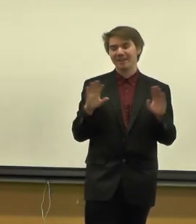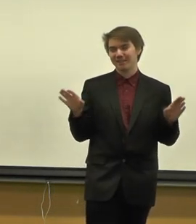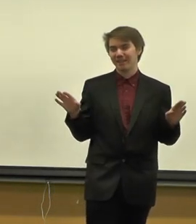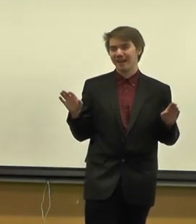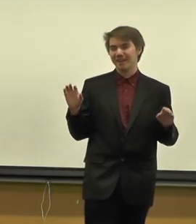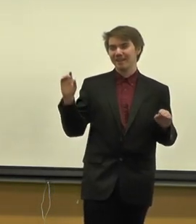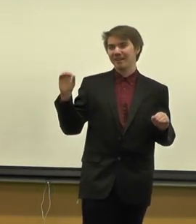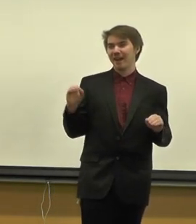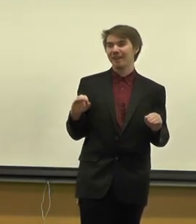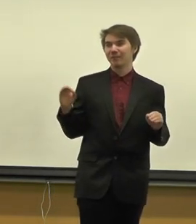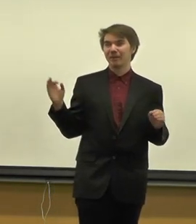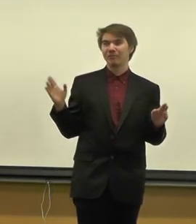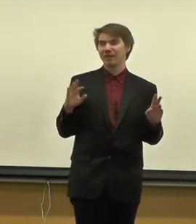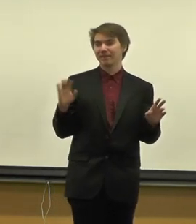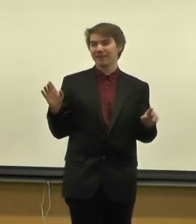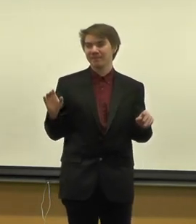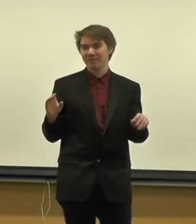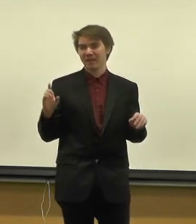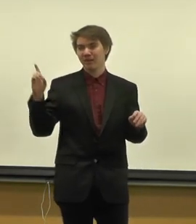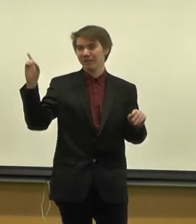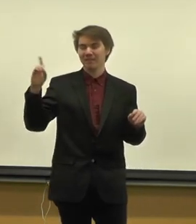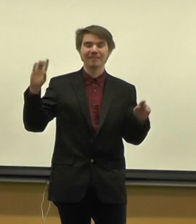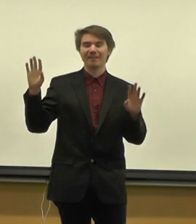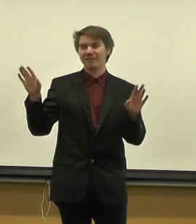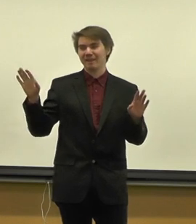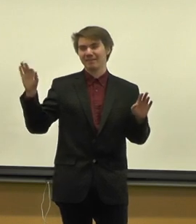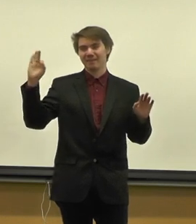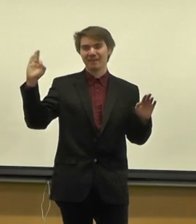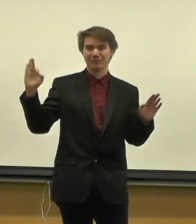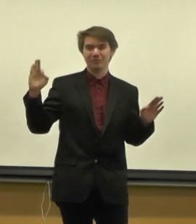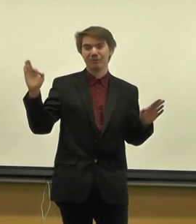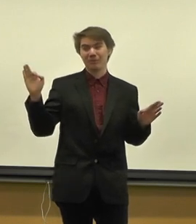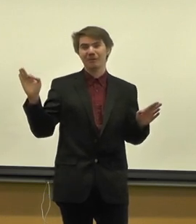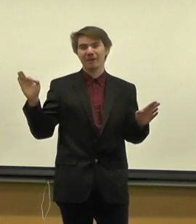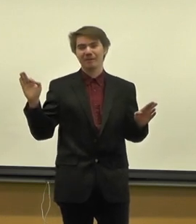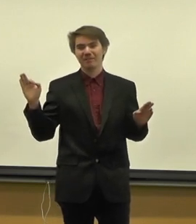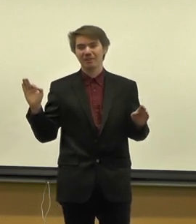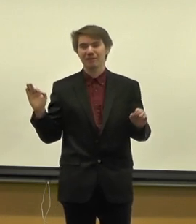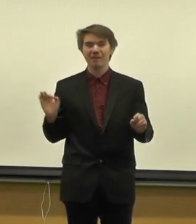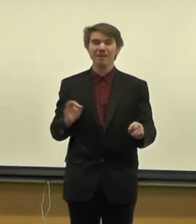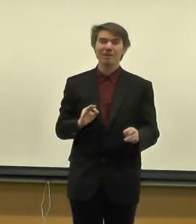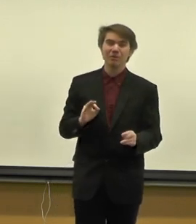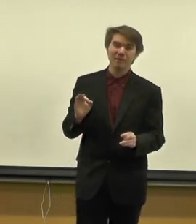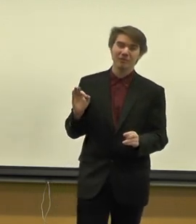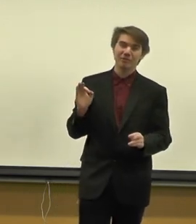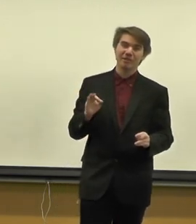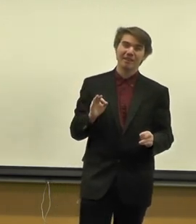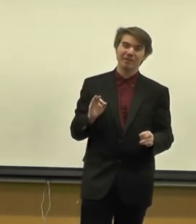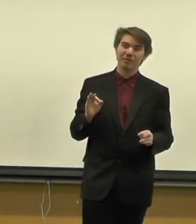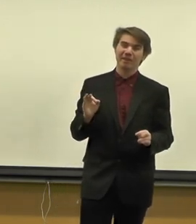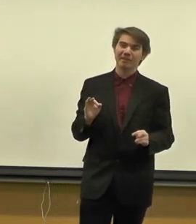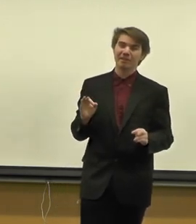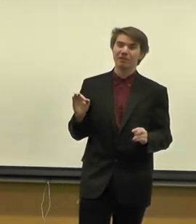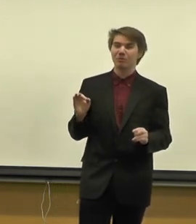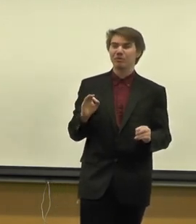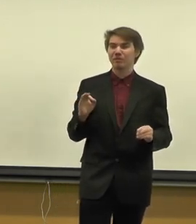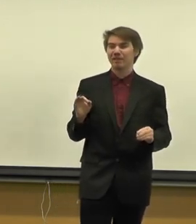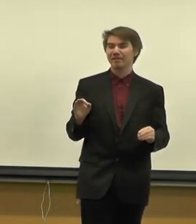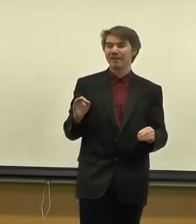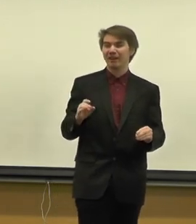get it a lot. When I'm trying to sign something, I go like this and I mess up and I recorrect myself. You want to make sure you get that correctly because when you're trying to sign